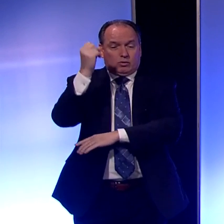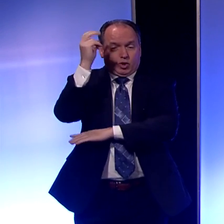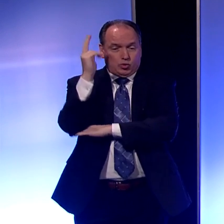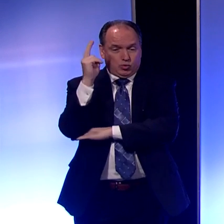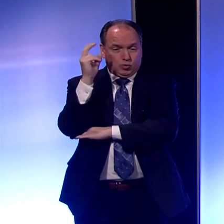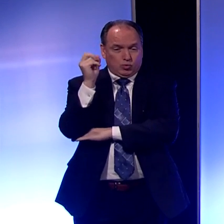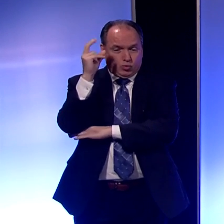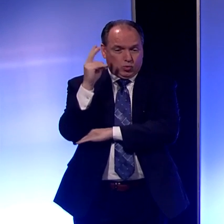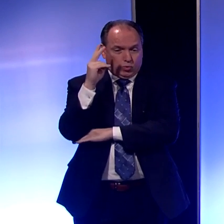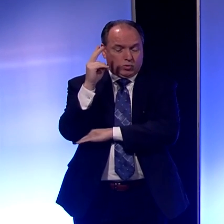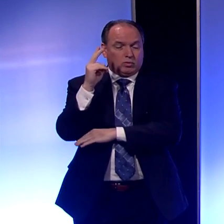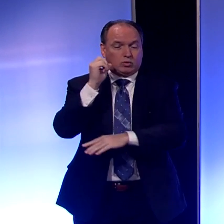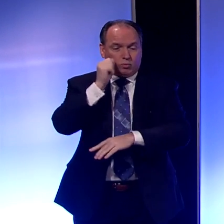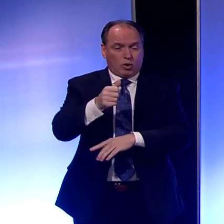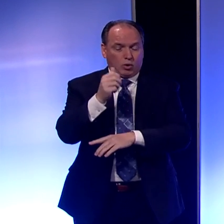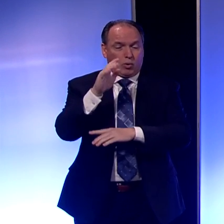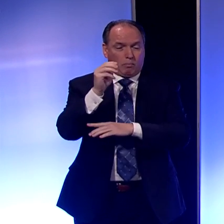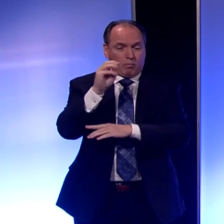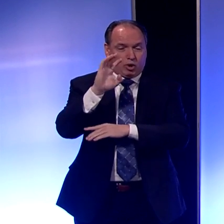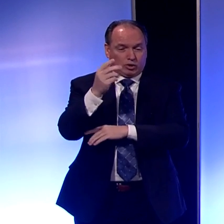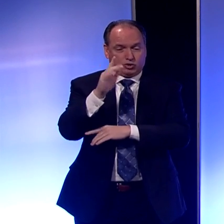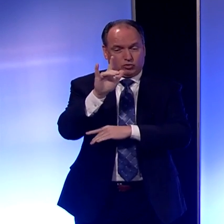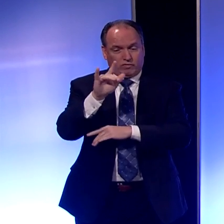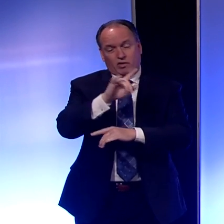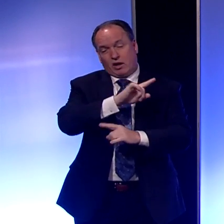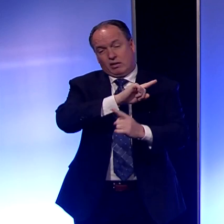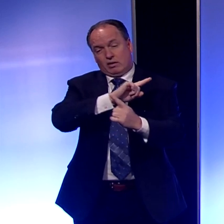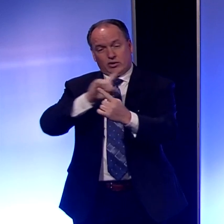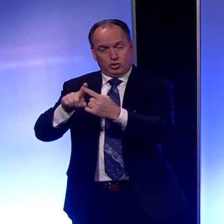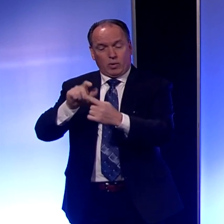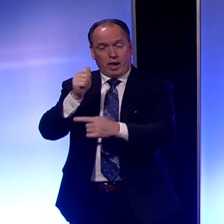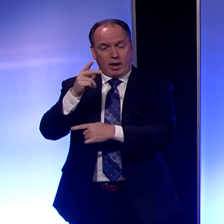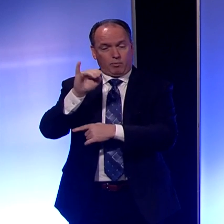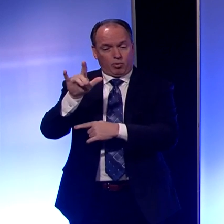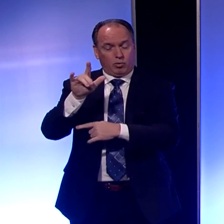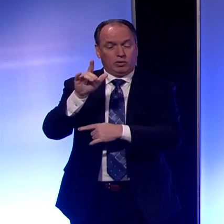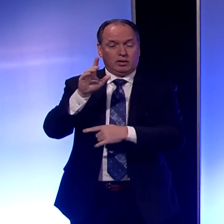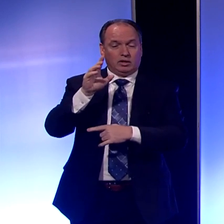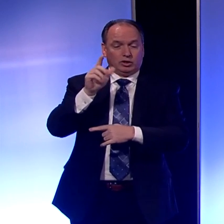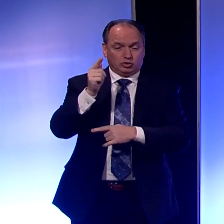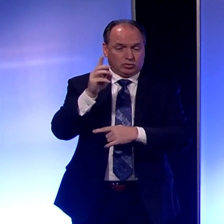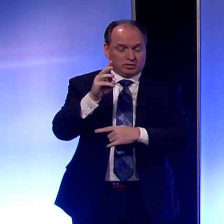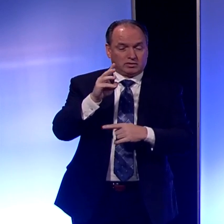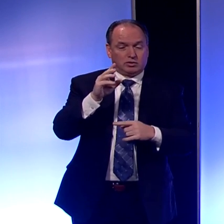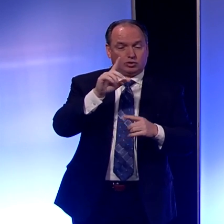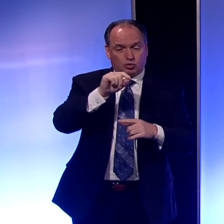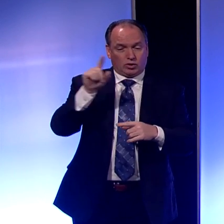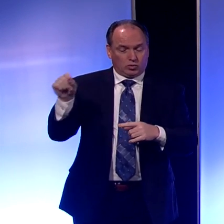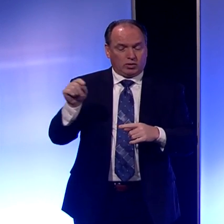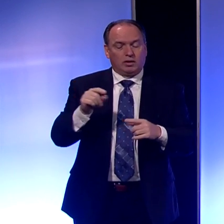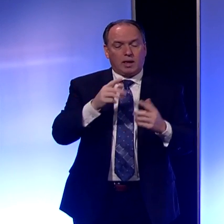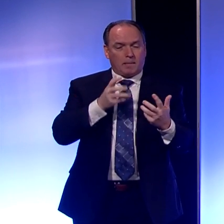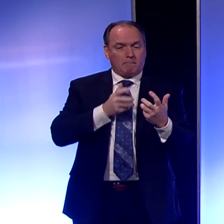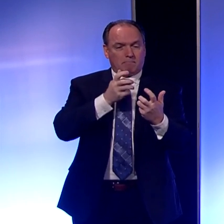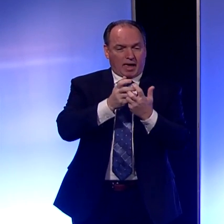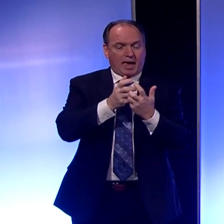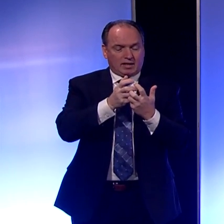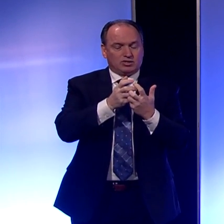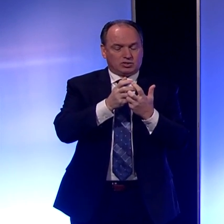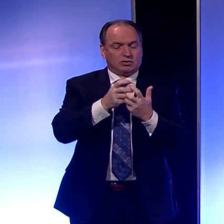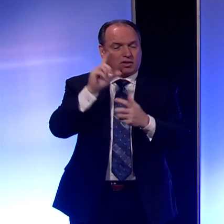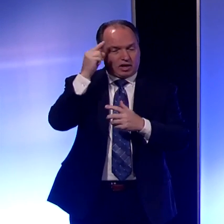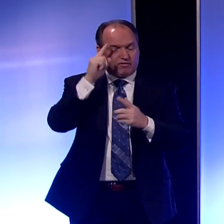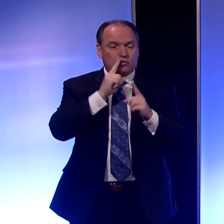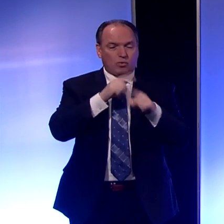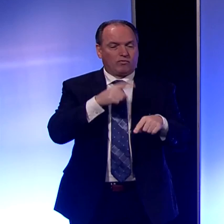and will continue to stay in effect until April 6, 2020, matching the governor's orders for seven